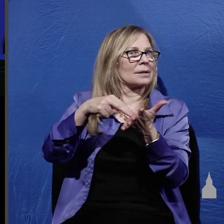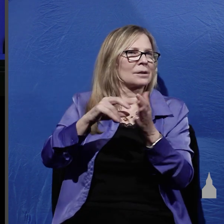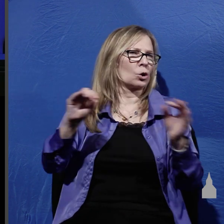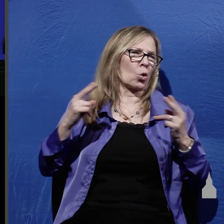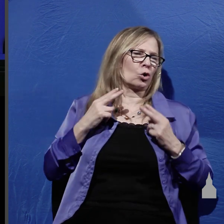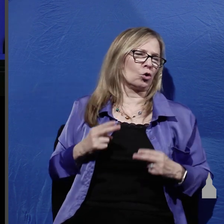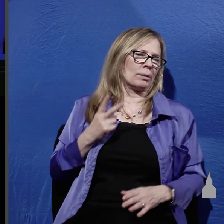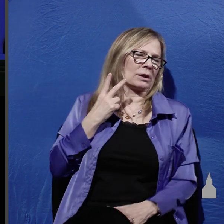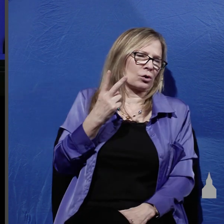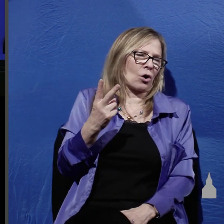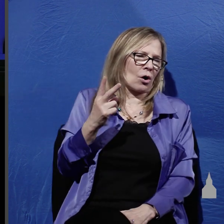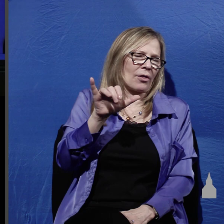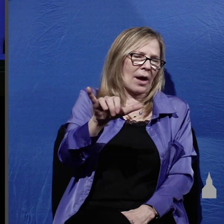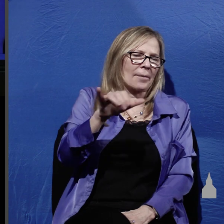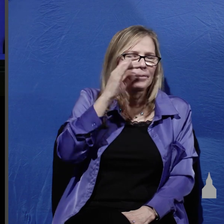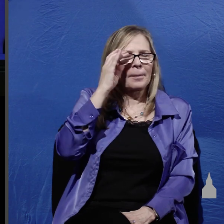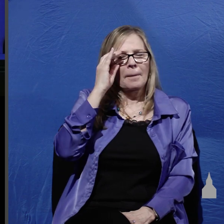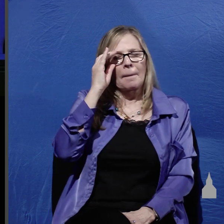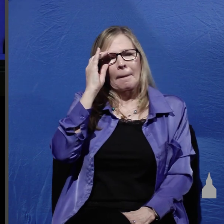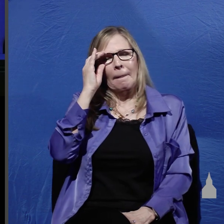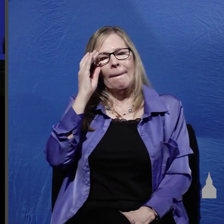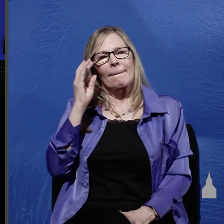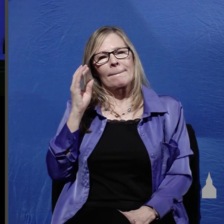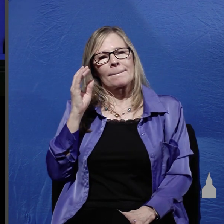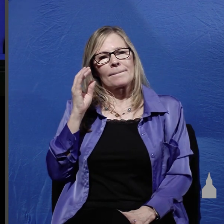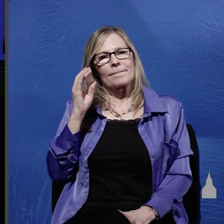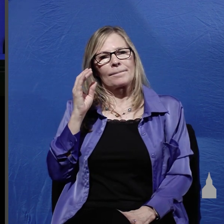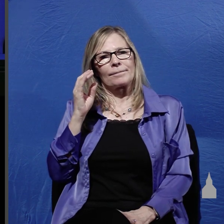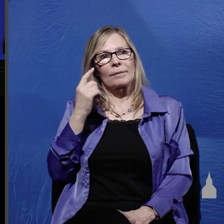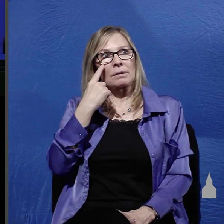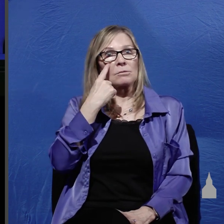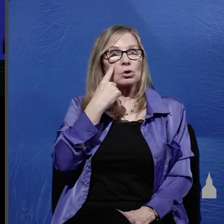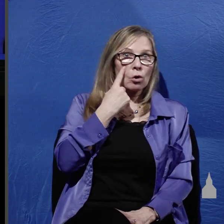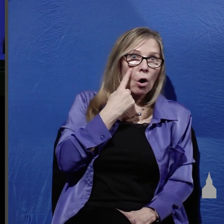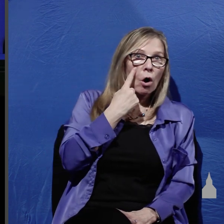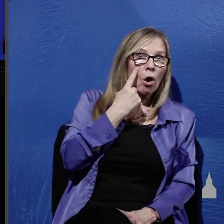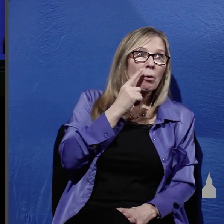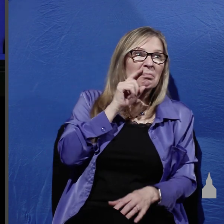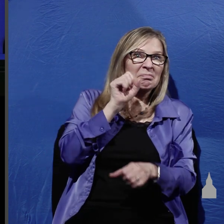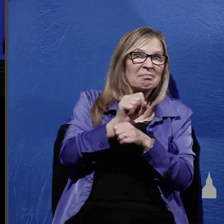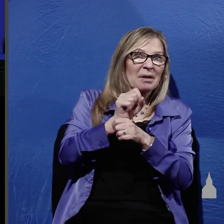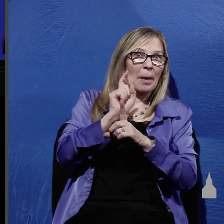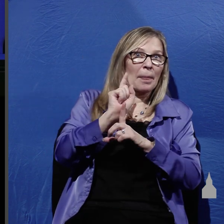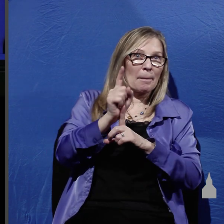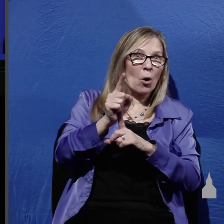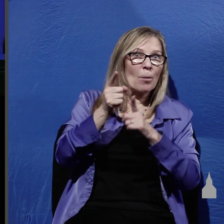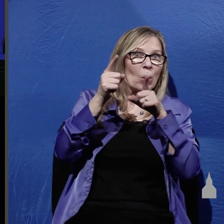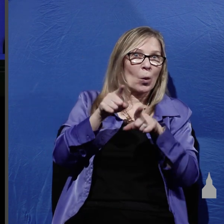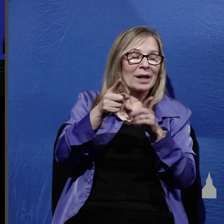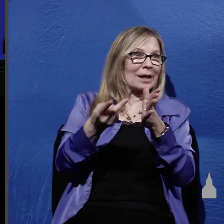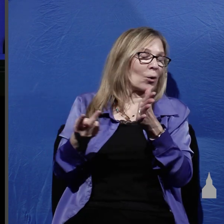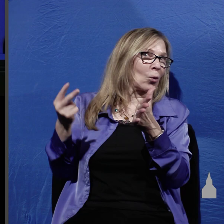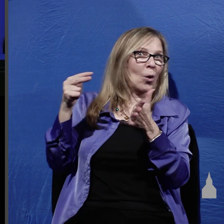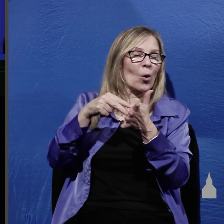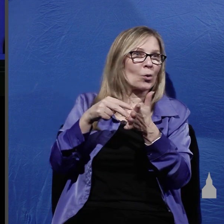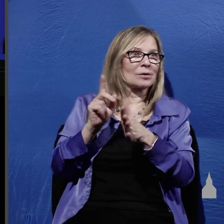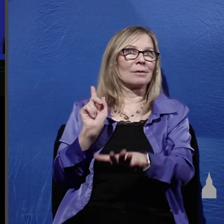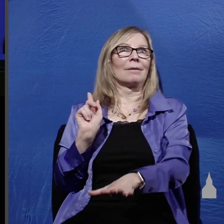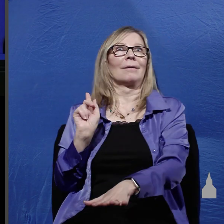saw Jesus rising from the dead no one witnessed the actual moment when he arose but if we had